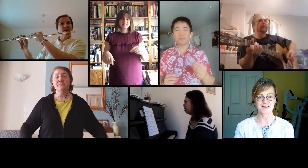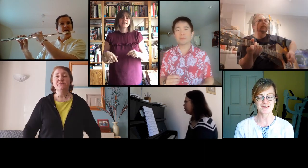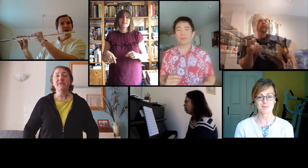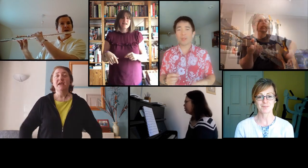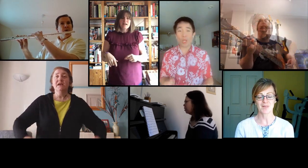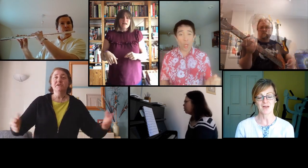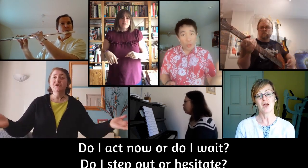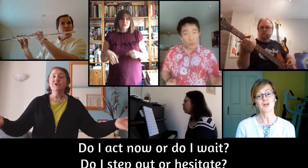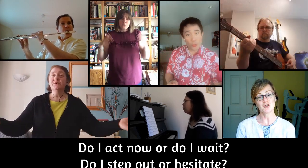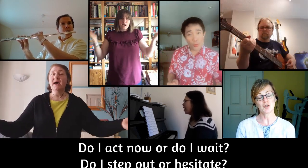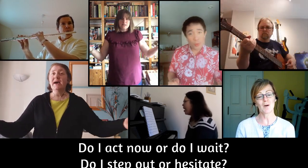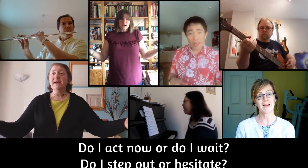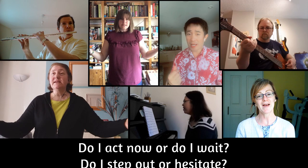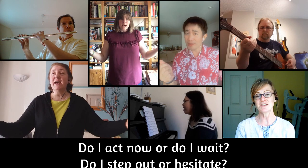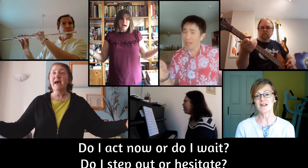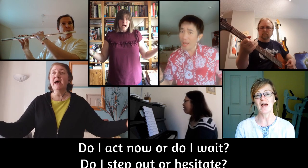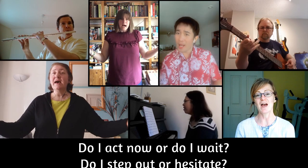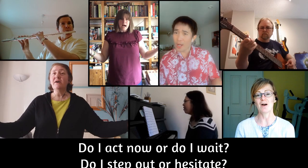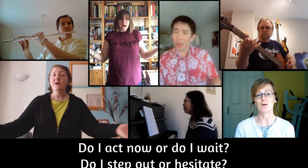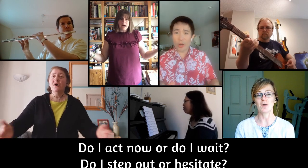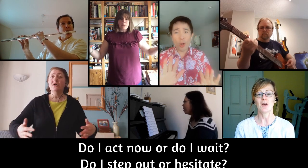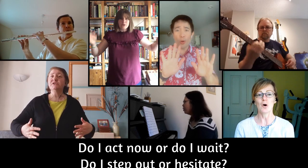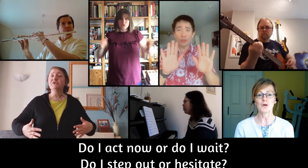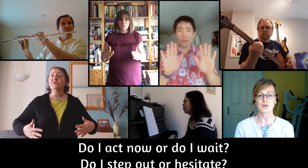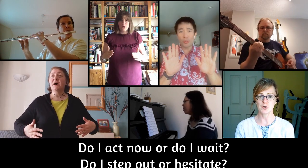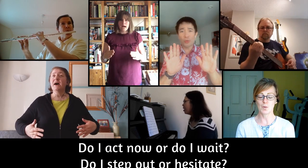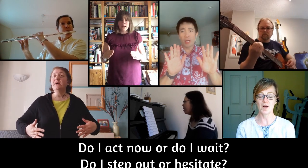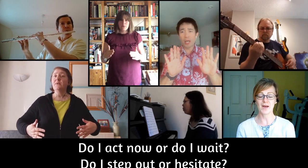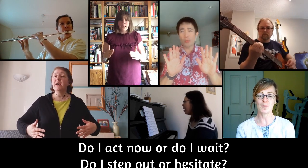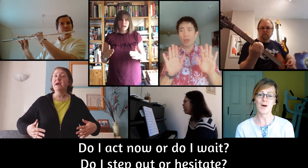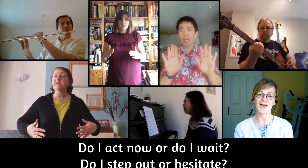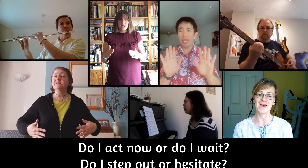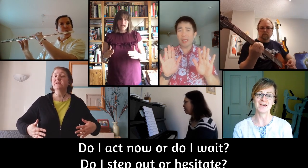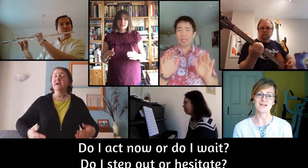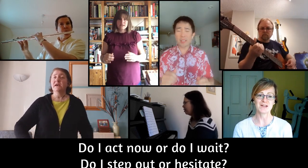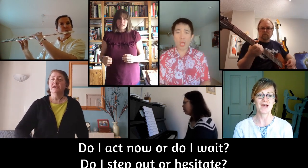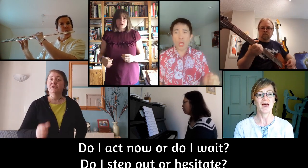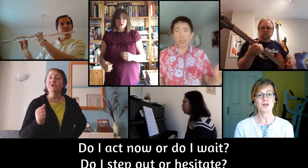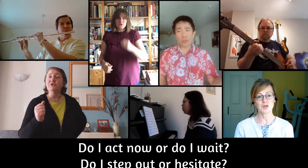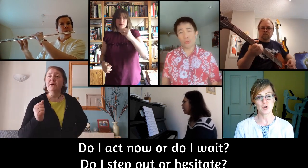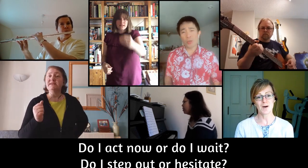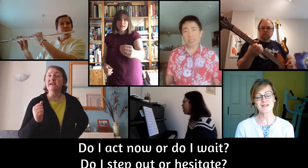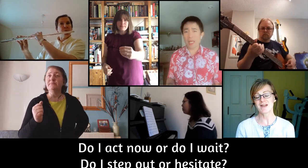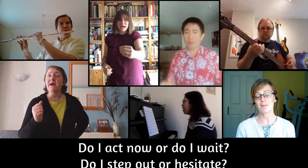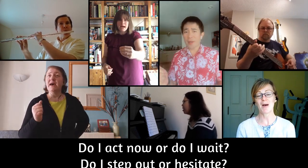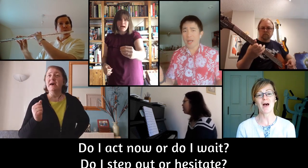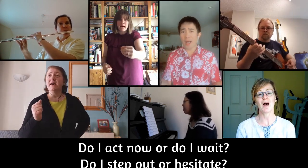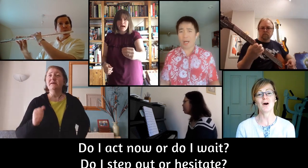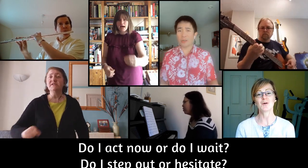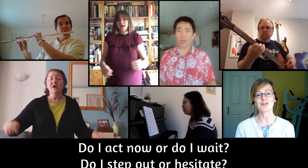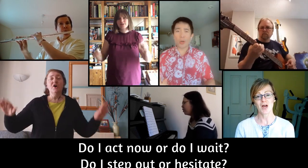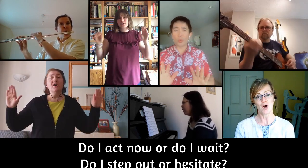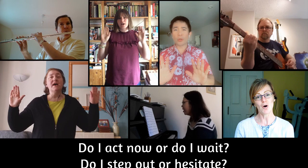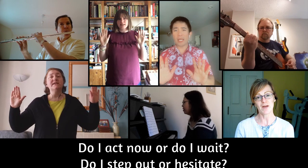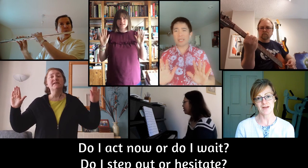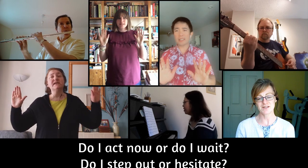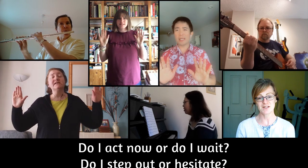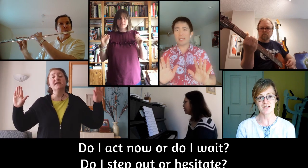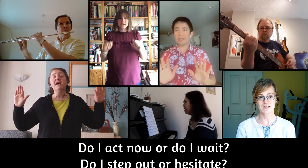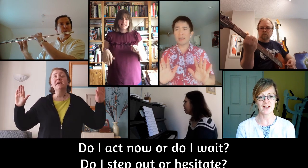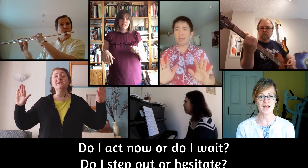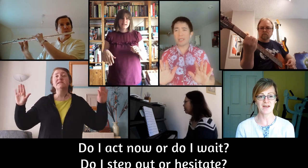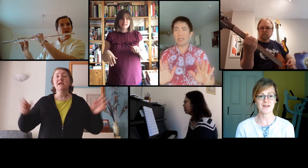Do I act now or do I wait? Do I step out or